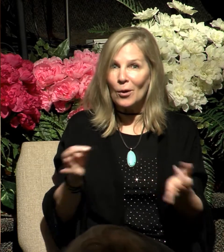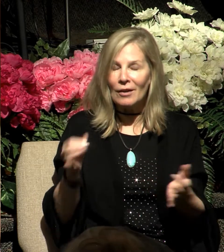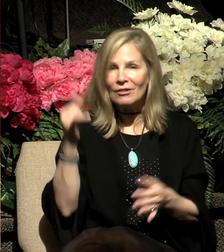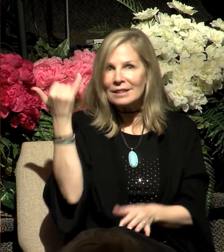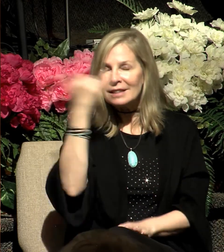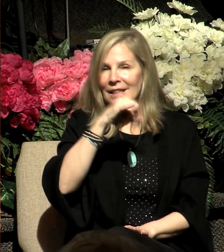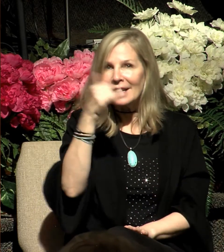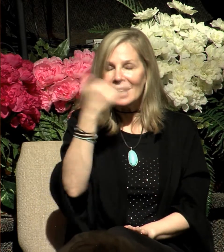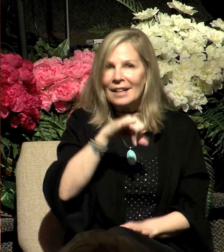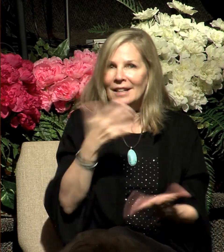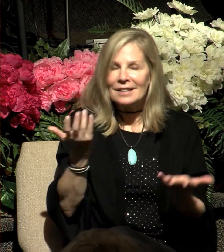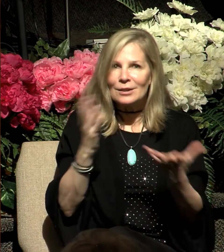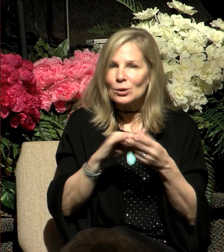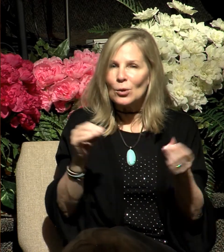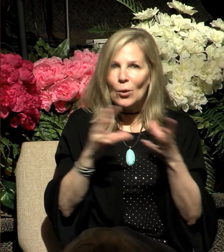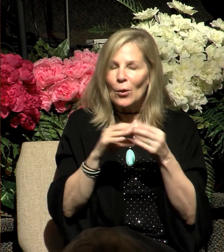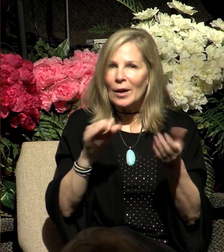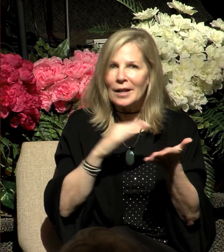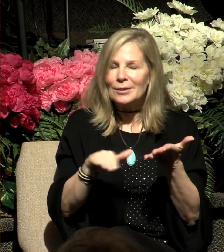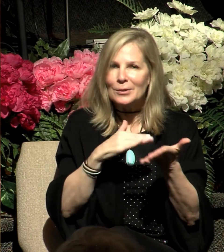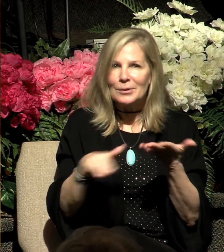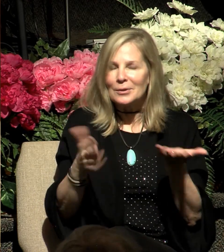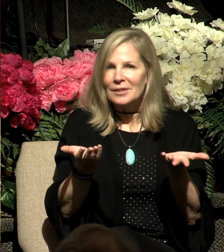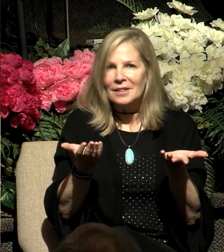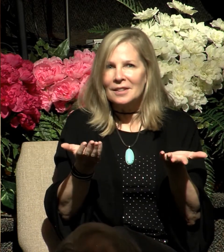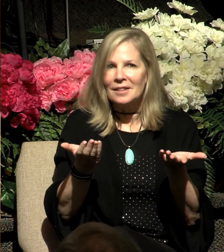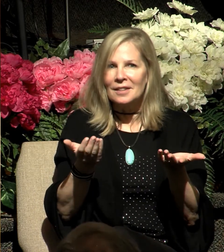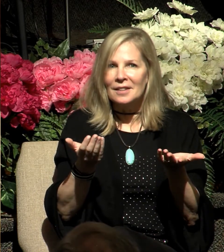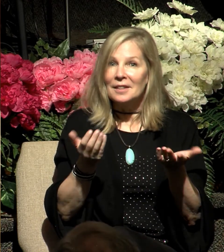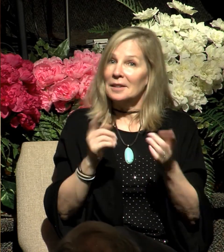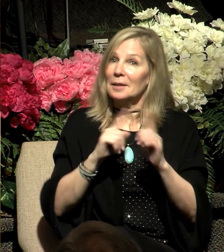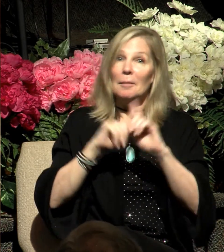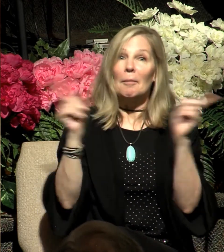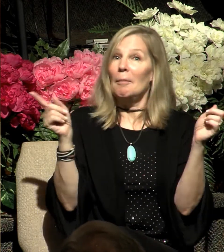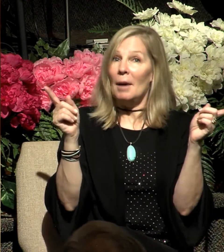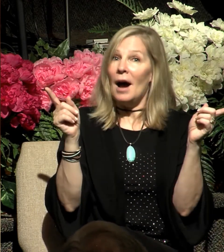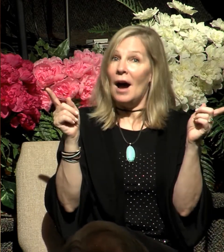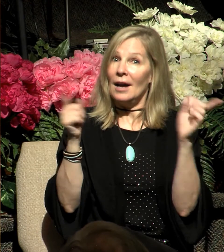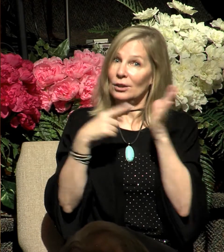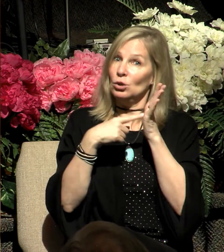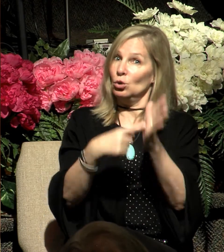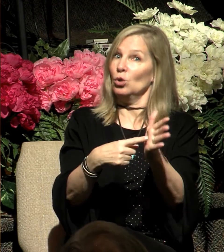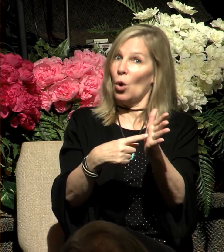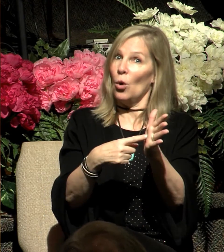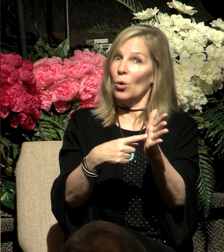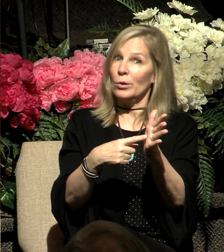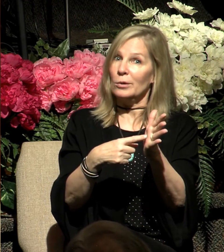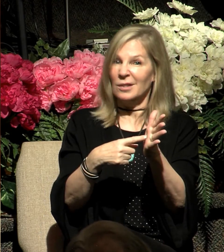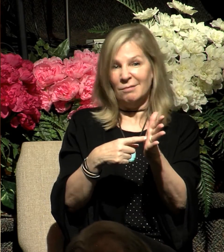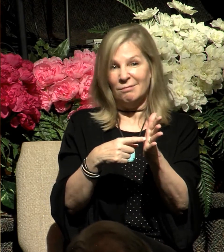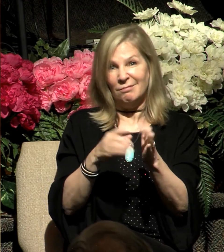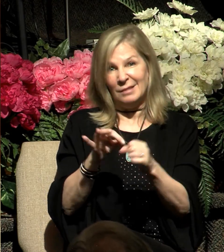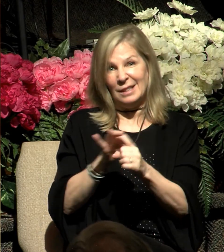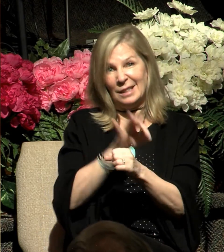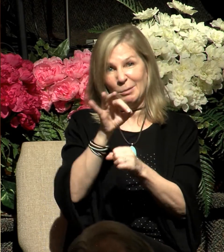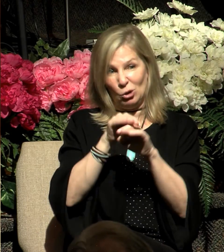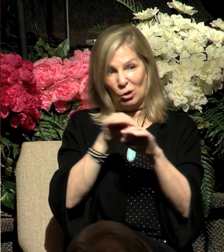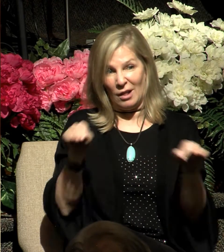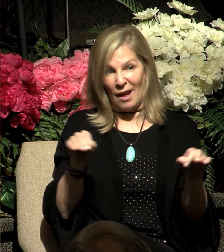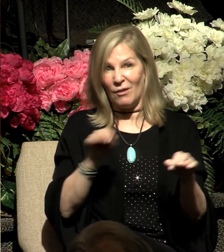an excuse. But what it does reveal is the spiritual level of the people of Israel. When